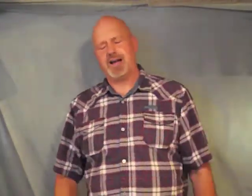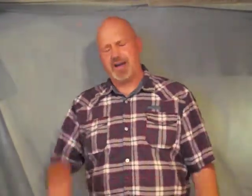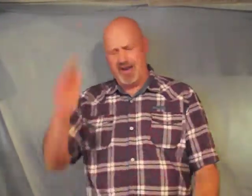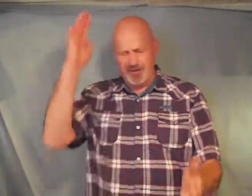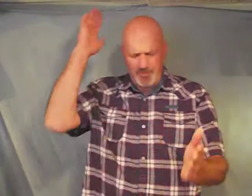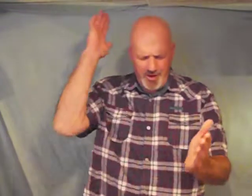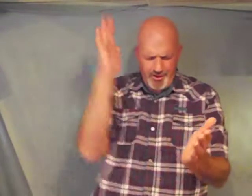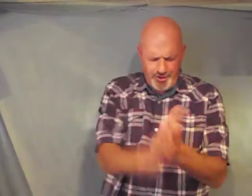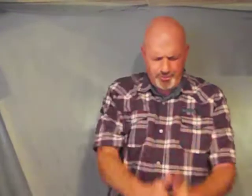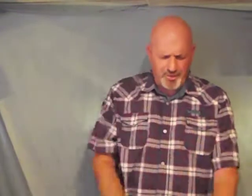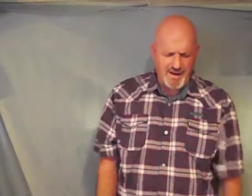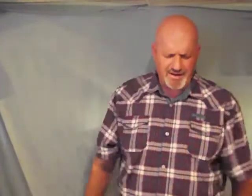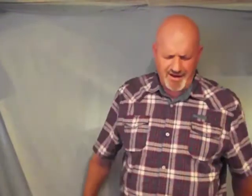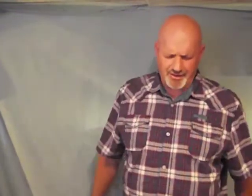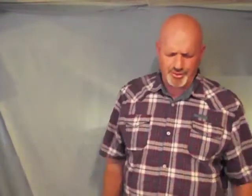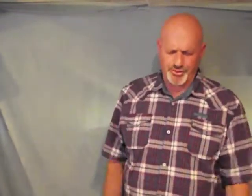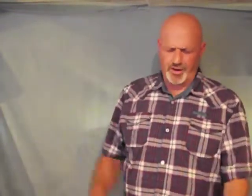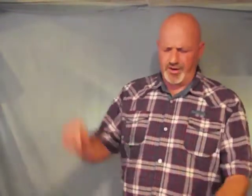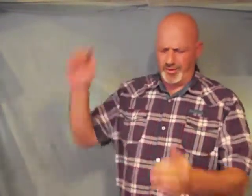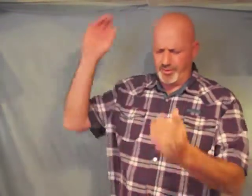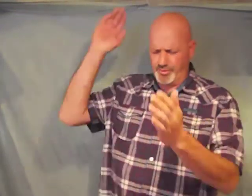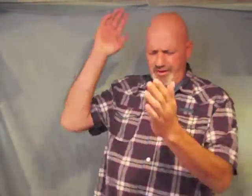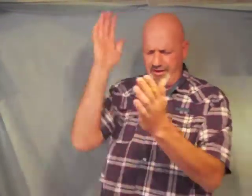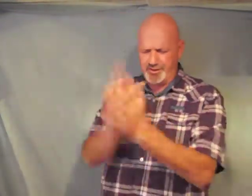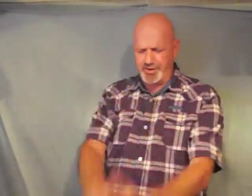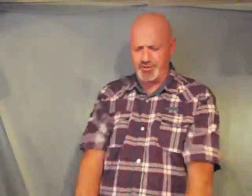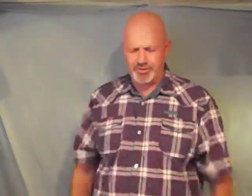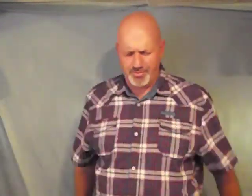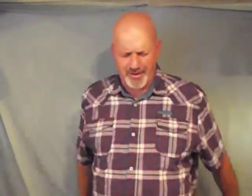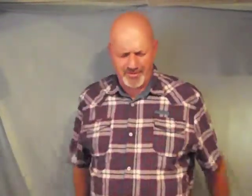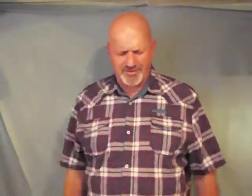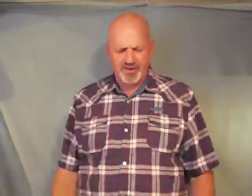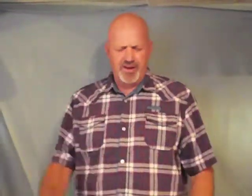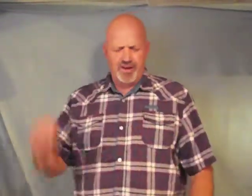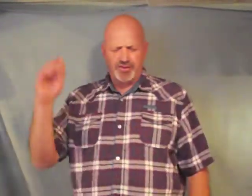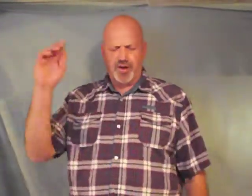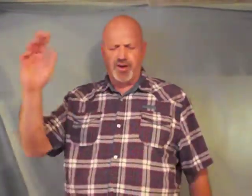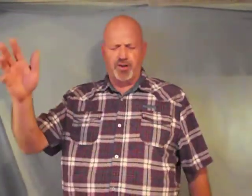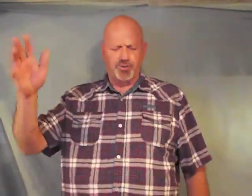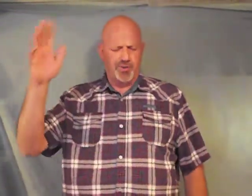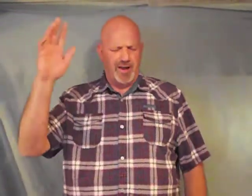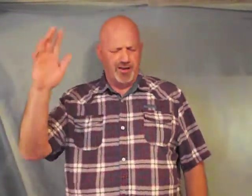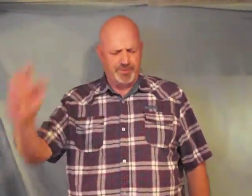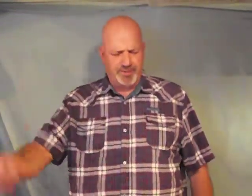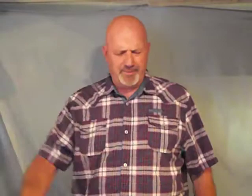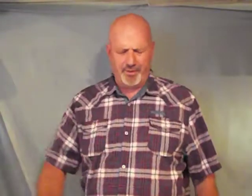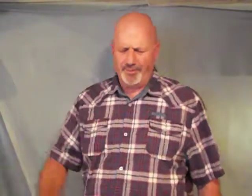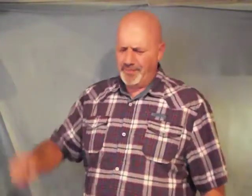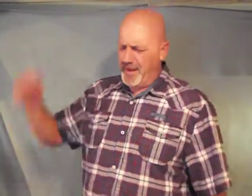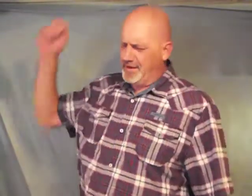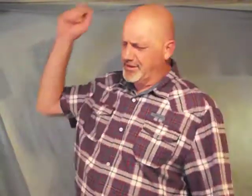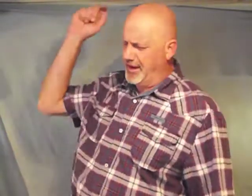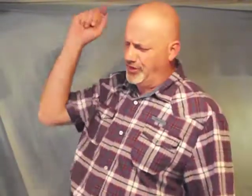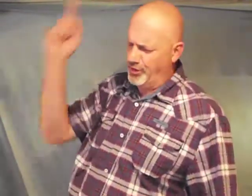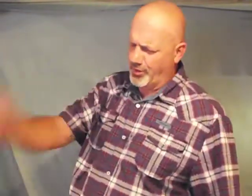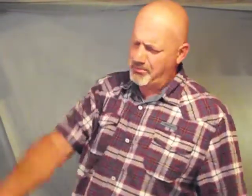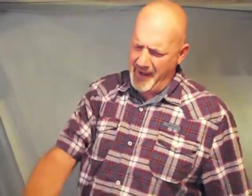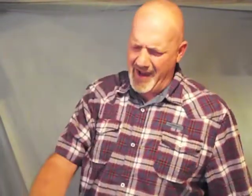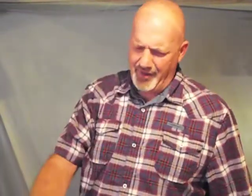kingdom you break down those strongholds around that church you break strongholds around those people Satan you are bound